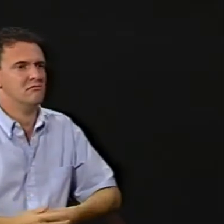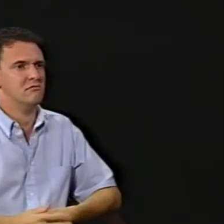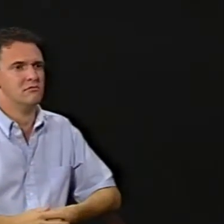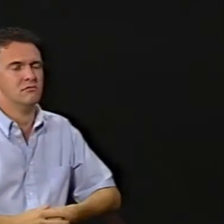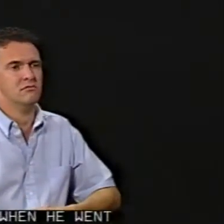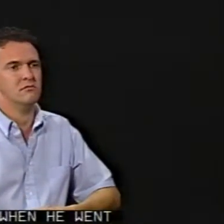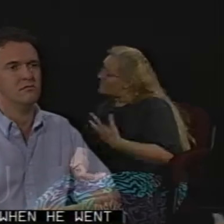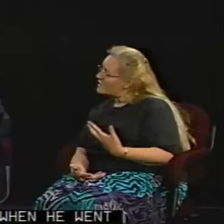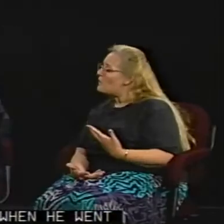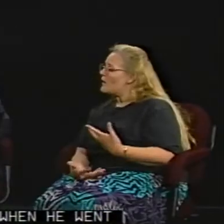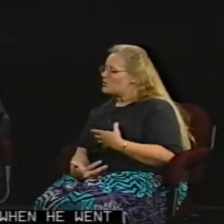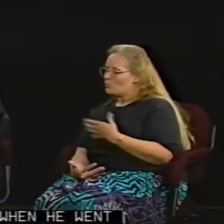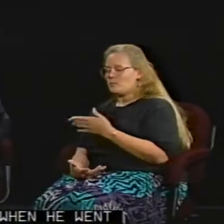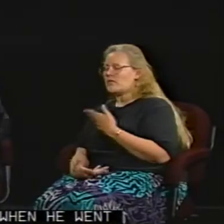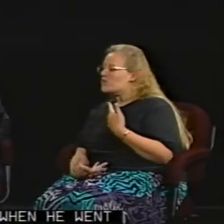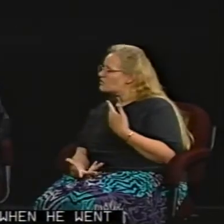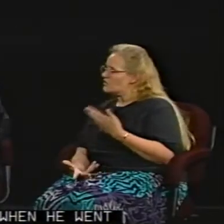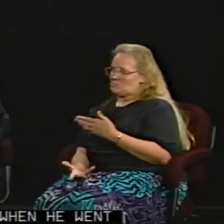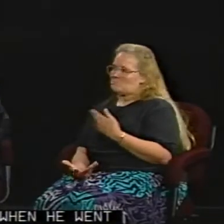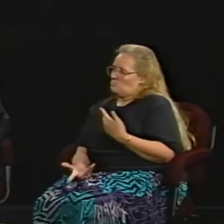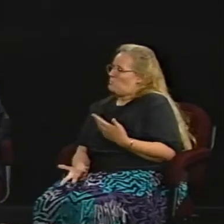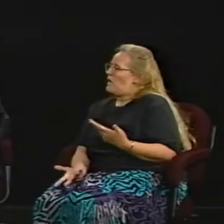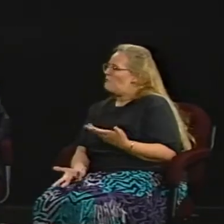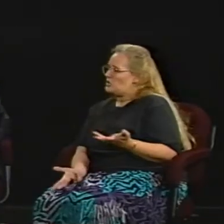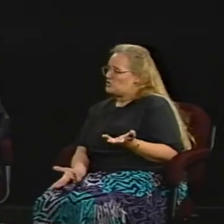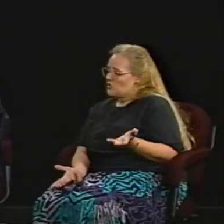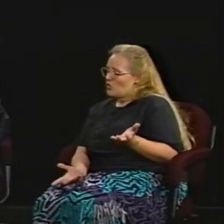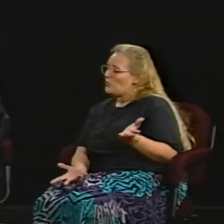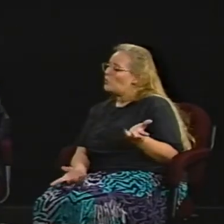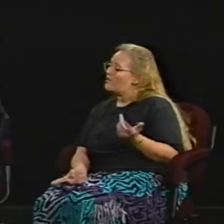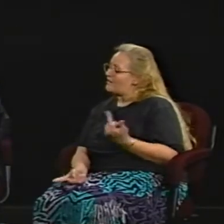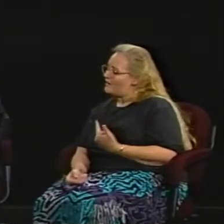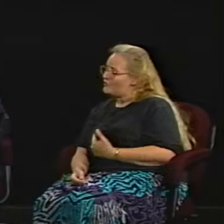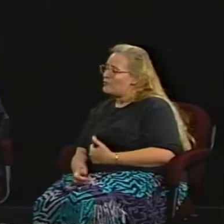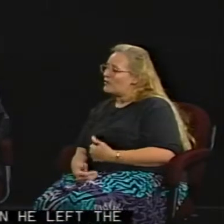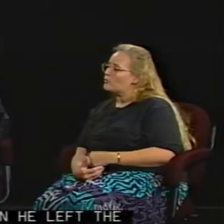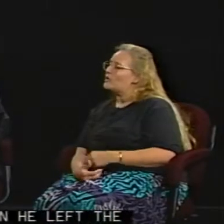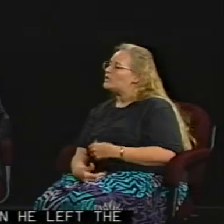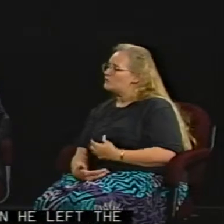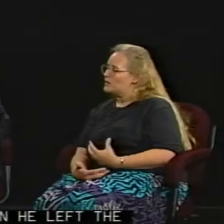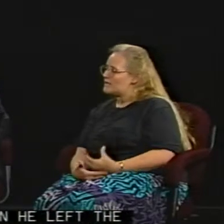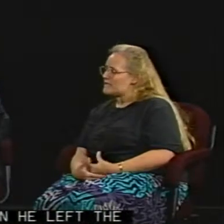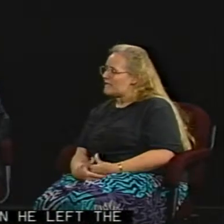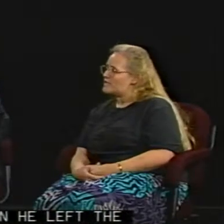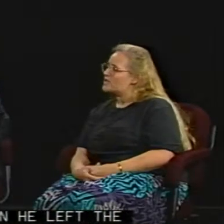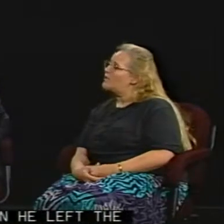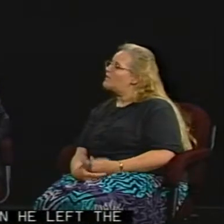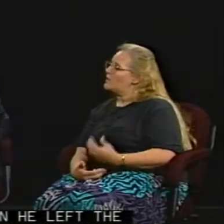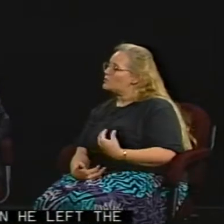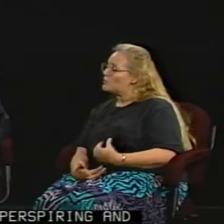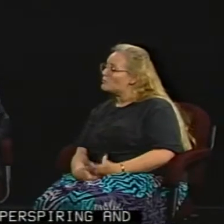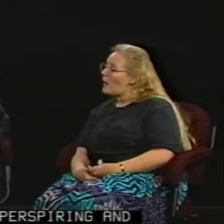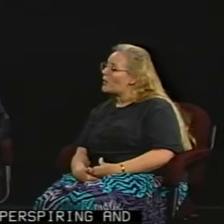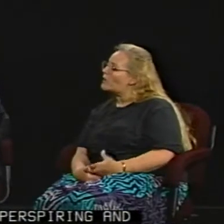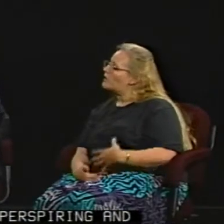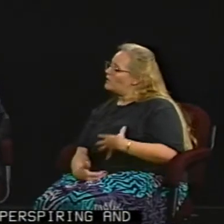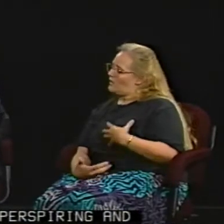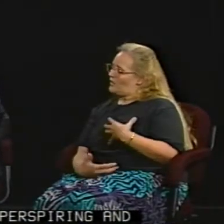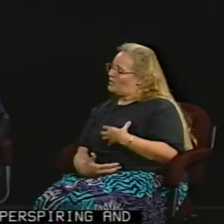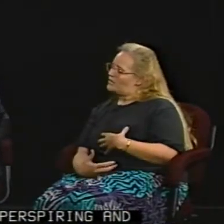When he went into the bathroom he looked average and normal. When he left the bathroom he looked really tense, he was perspiring, and